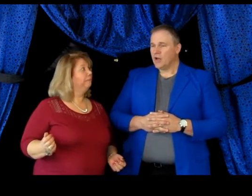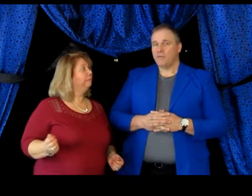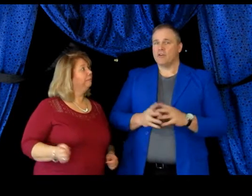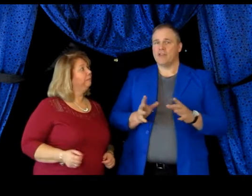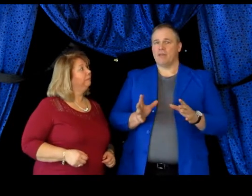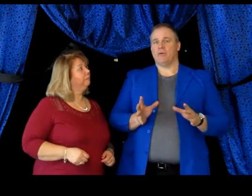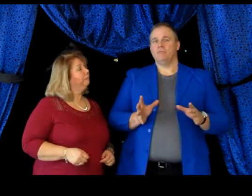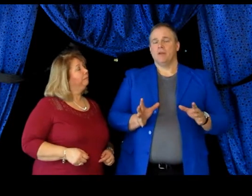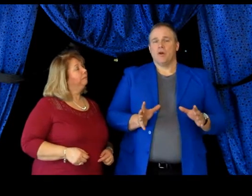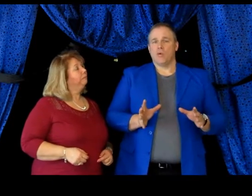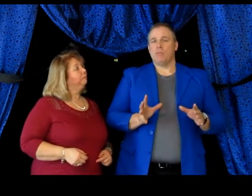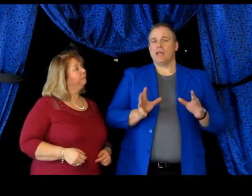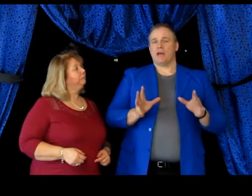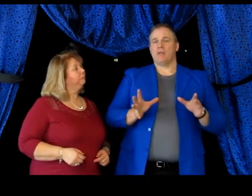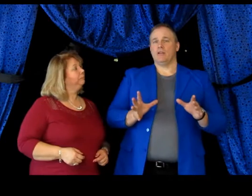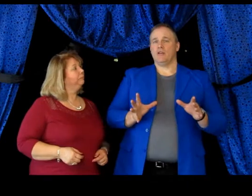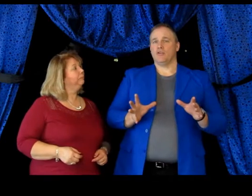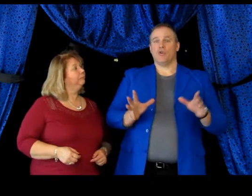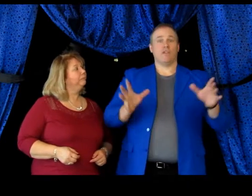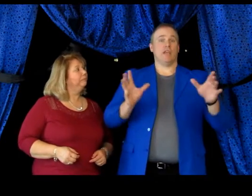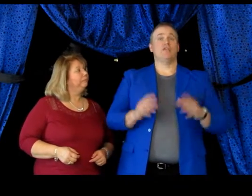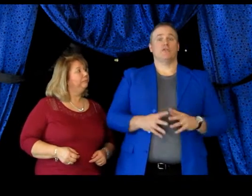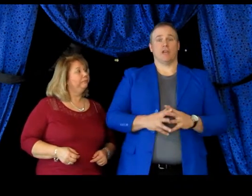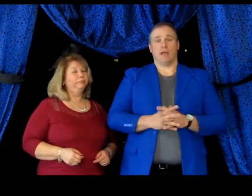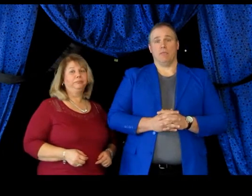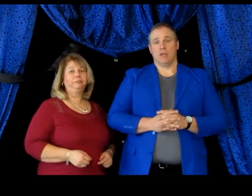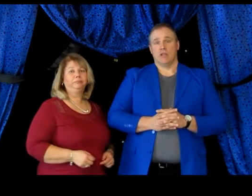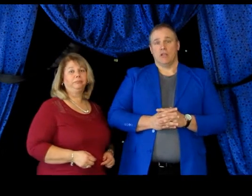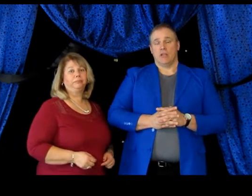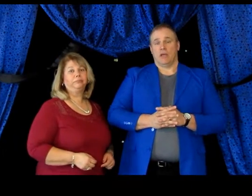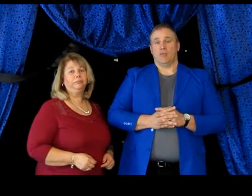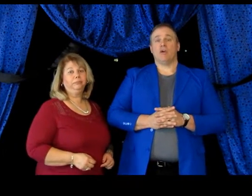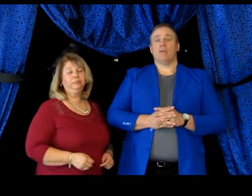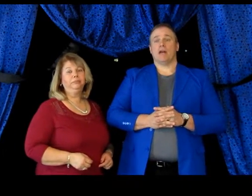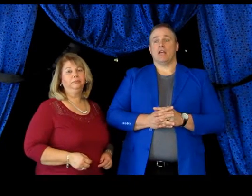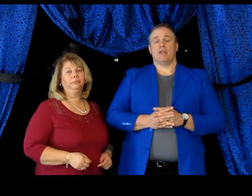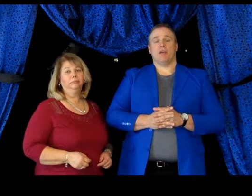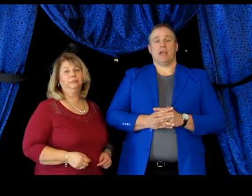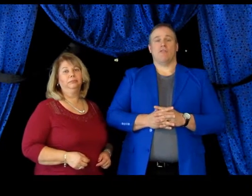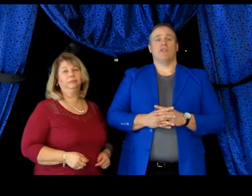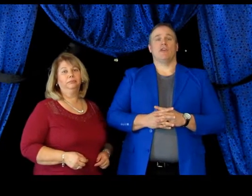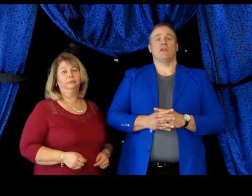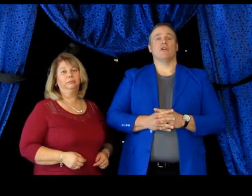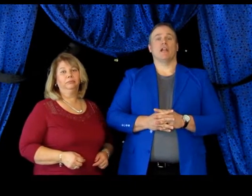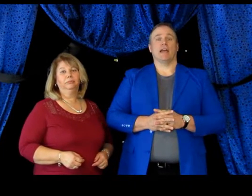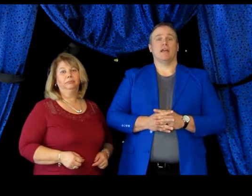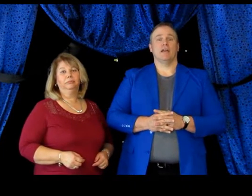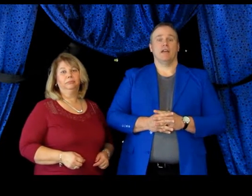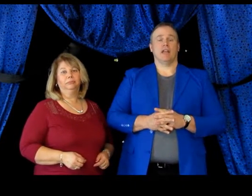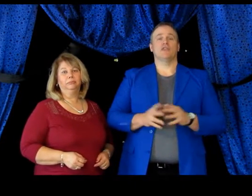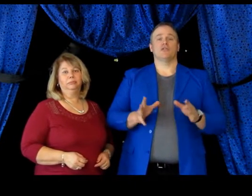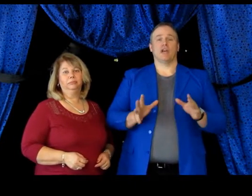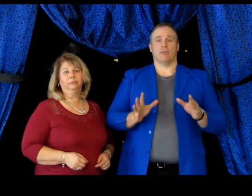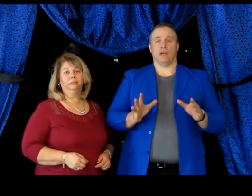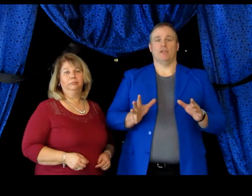For example, we might come in during the Easter time and we'll come on in and make everything look like an Easter celebration.